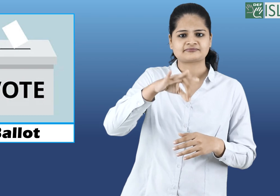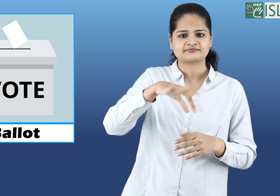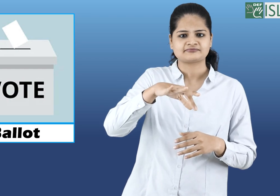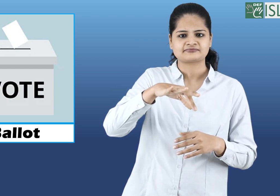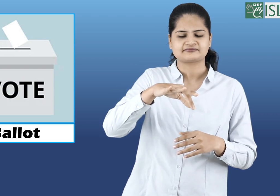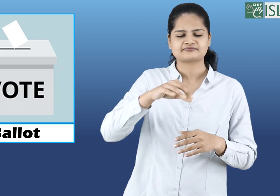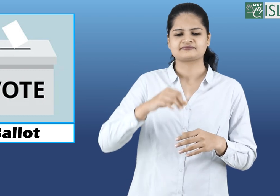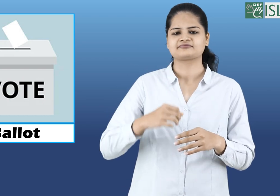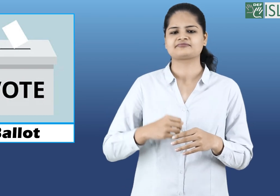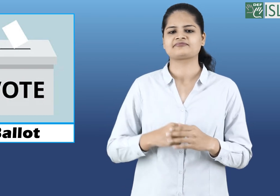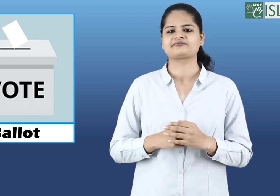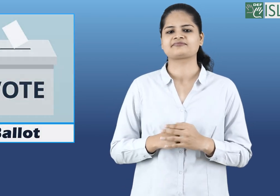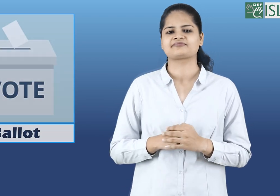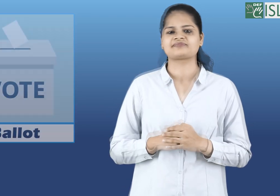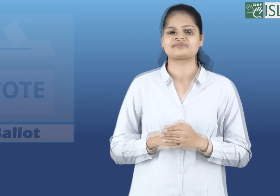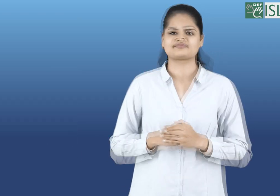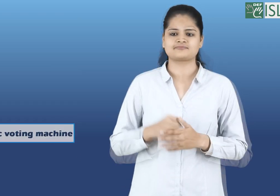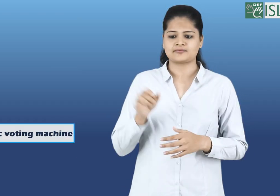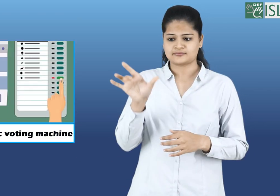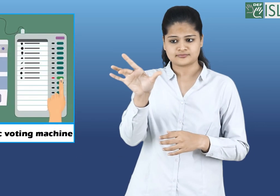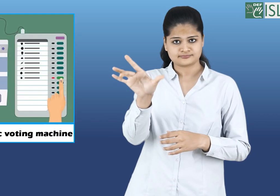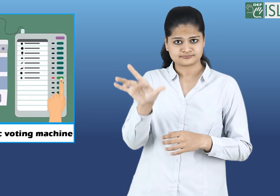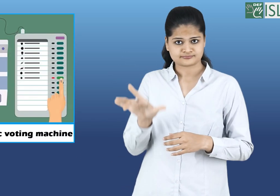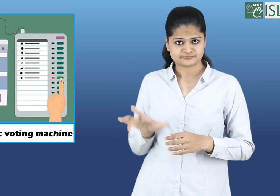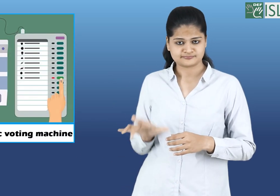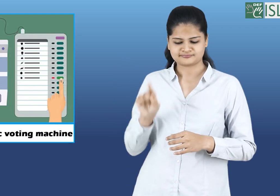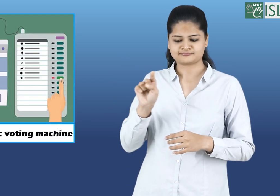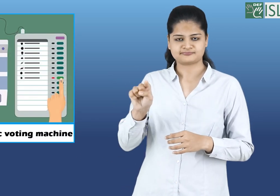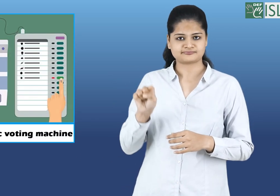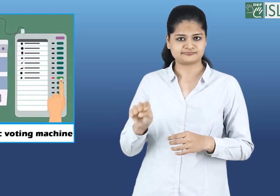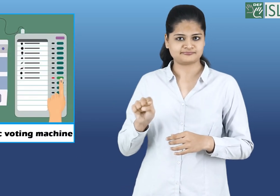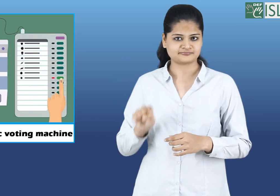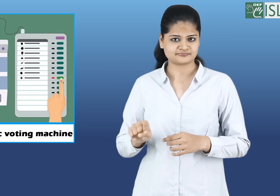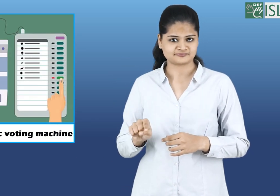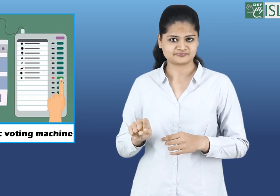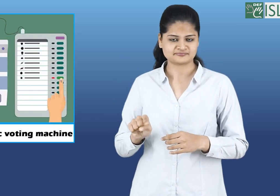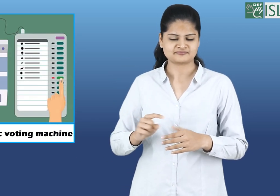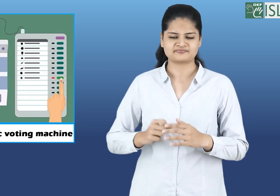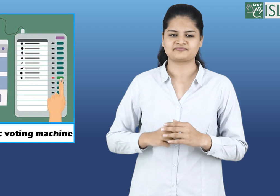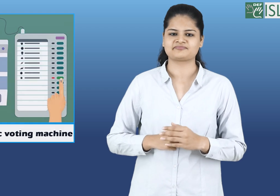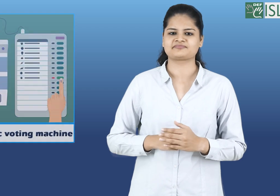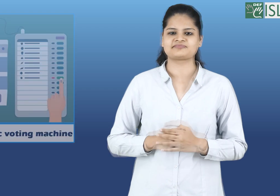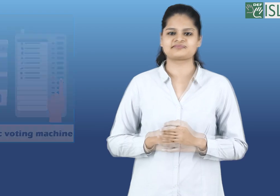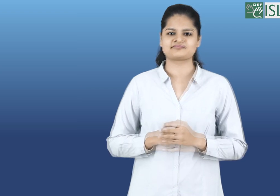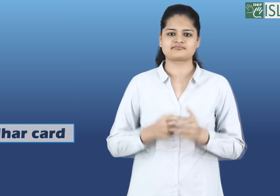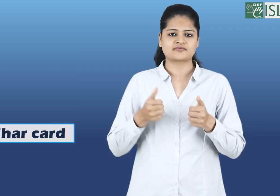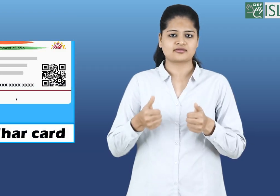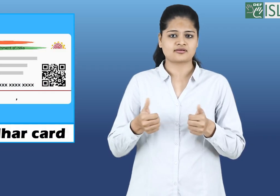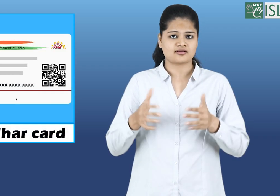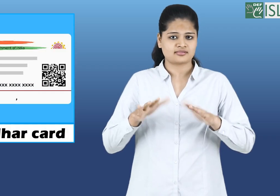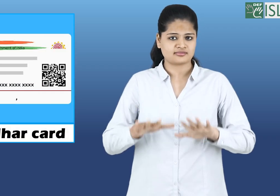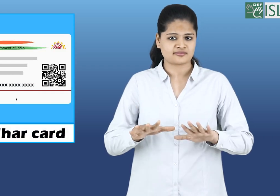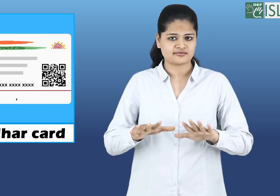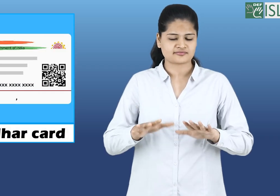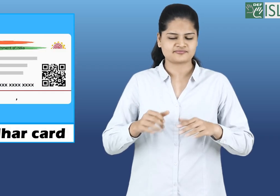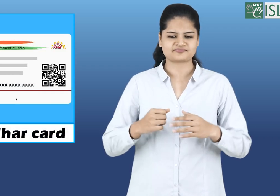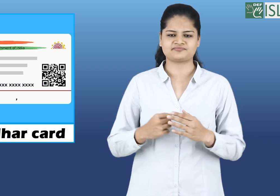Ballot Electronic voting machine Aadhaar card